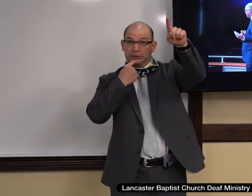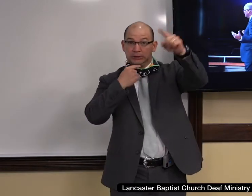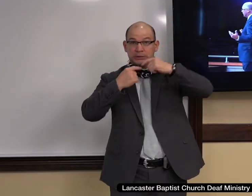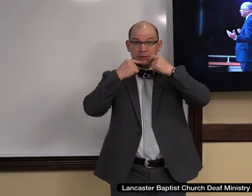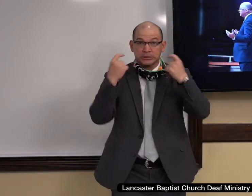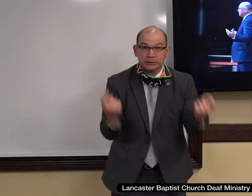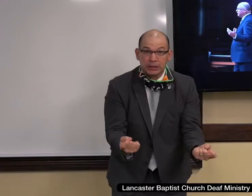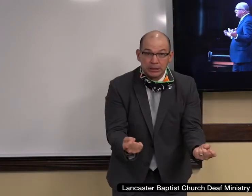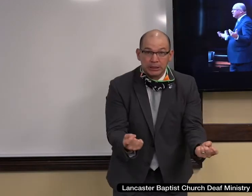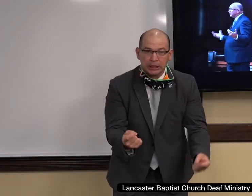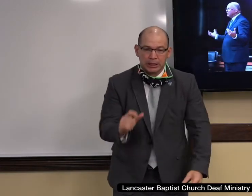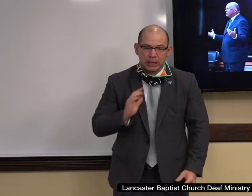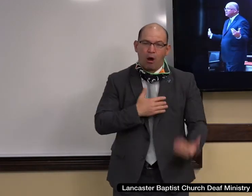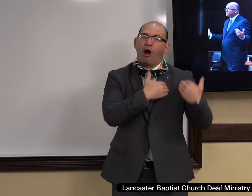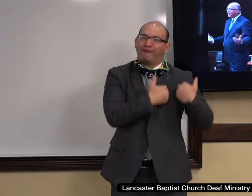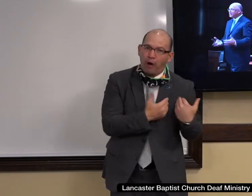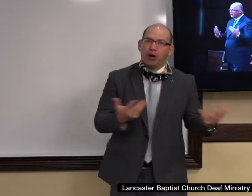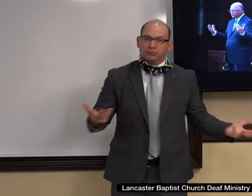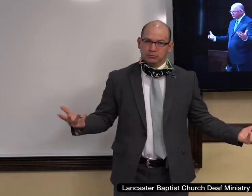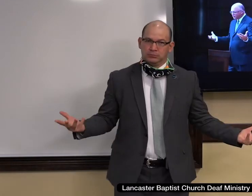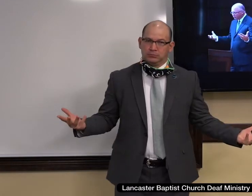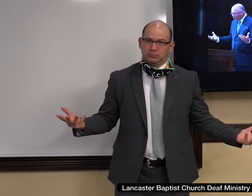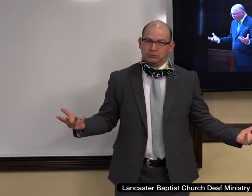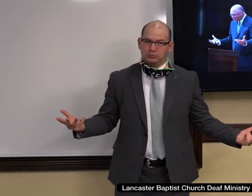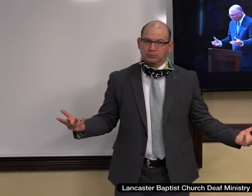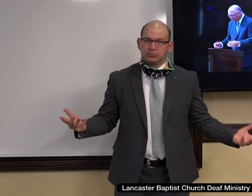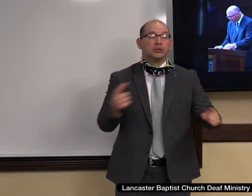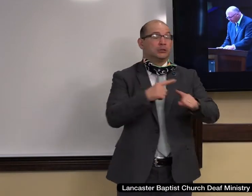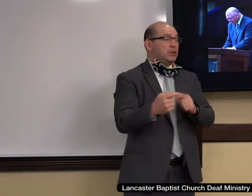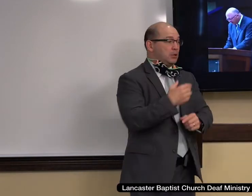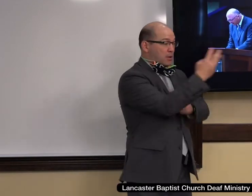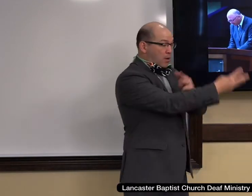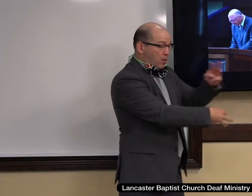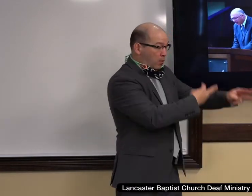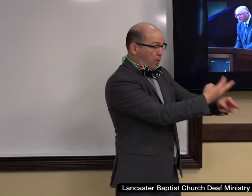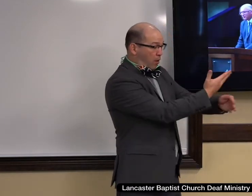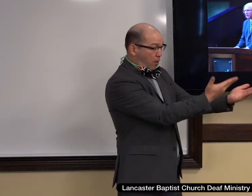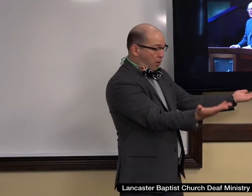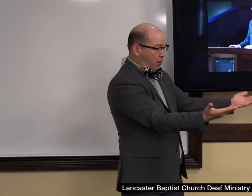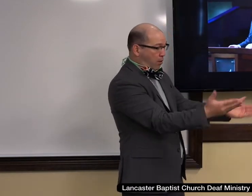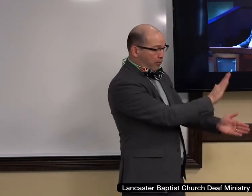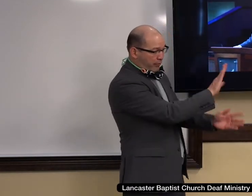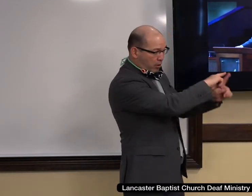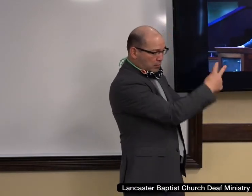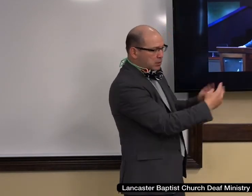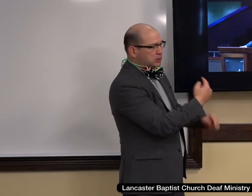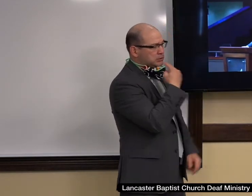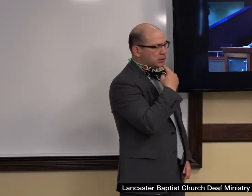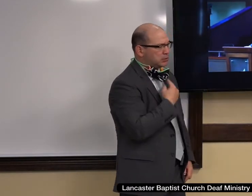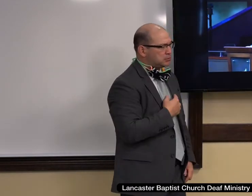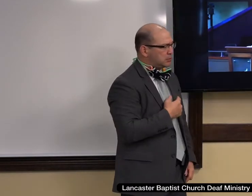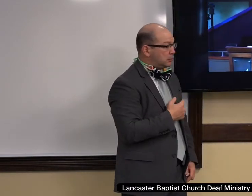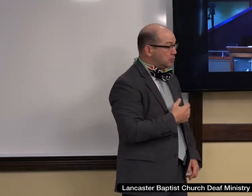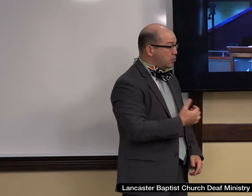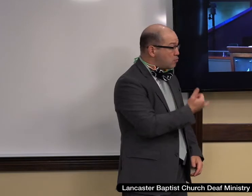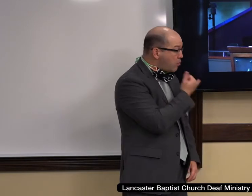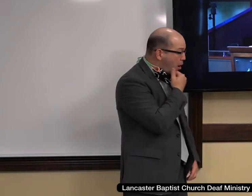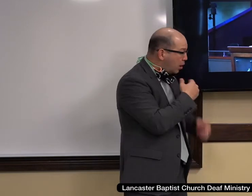But the, the secular viewpoint on sin is basically that it's someone else's fault. It's